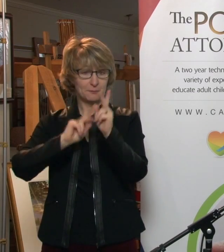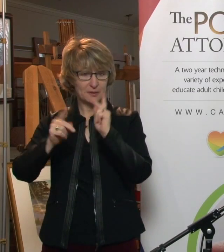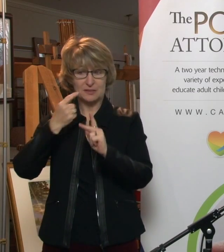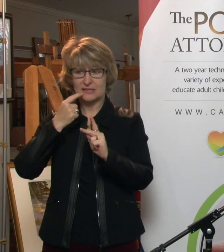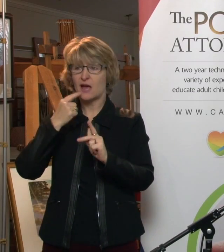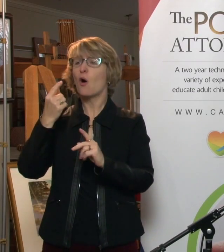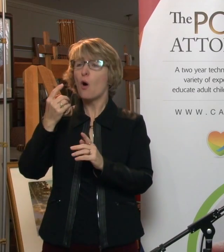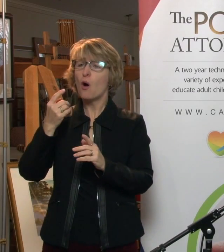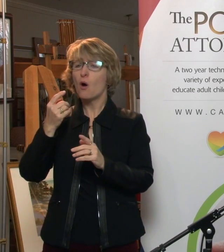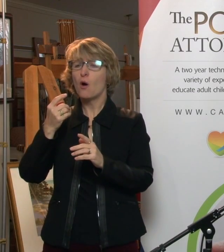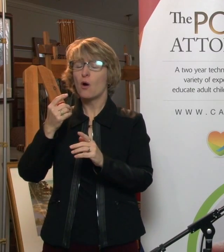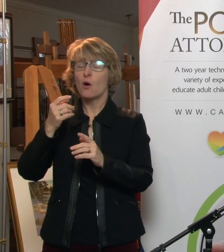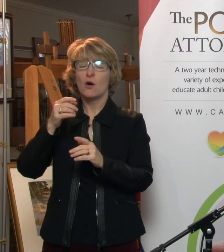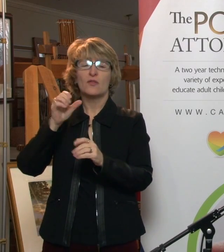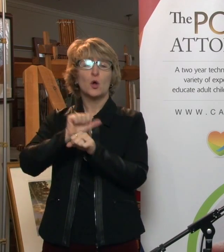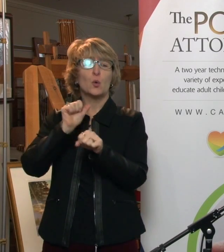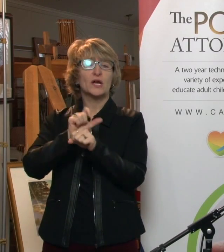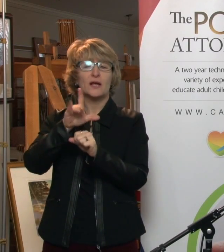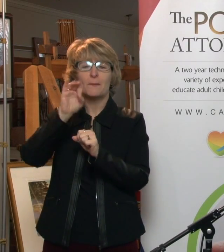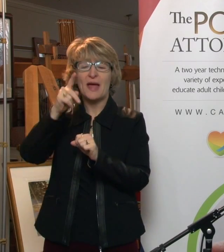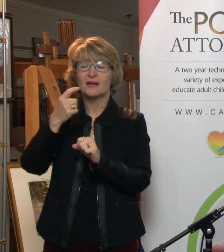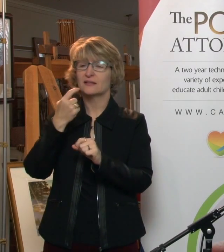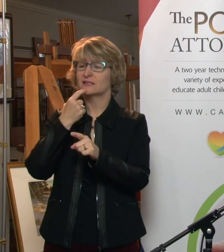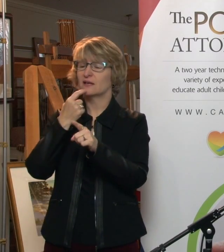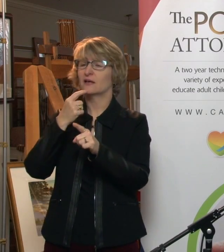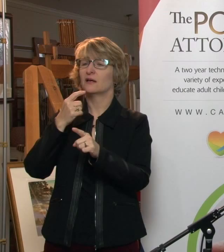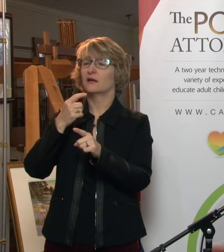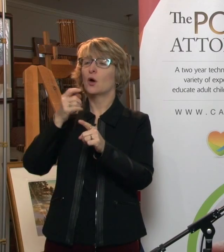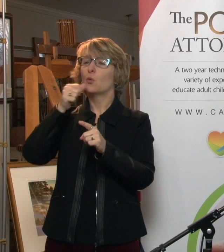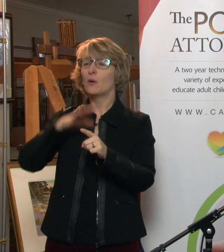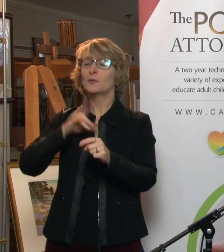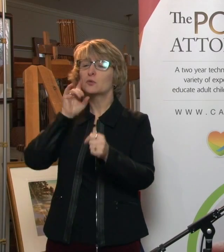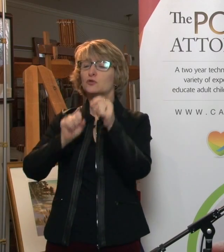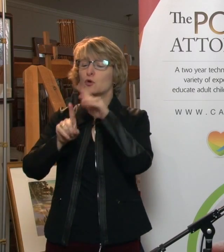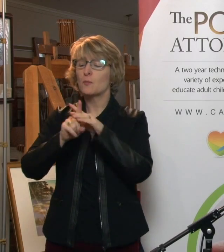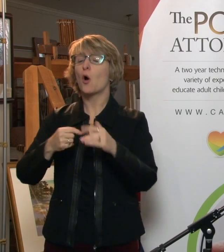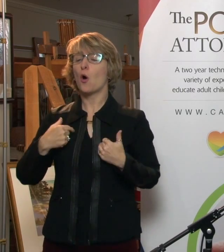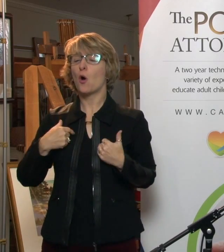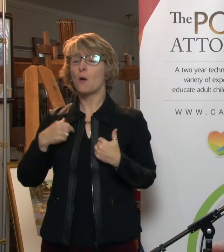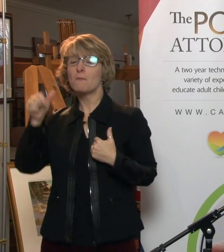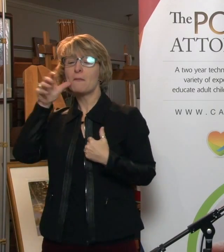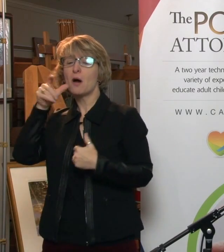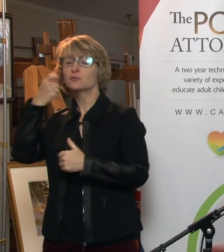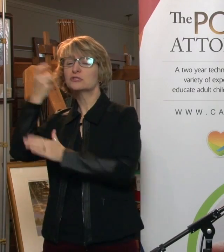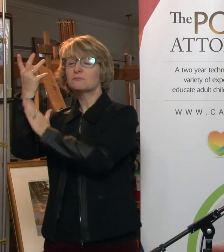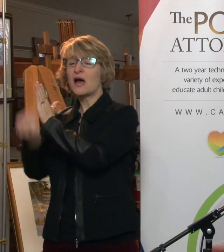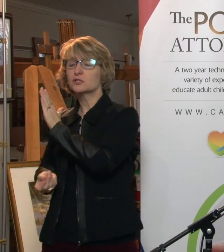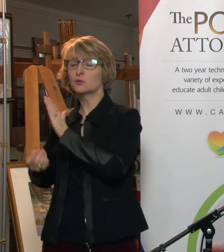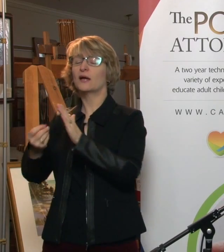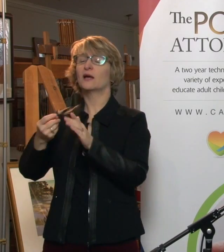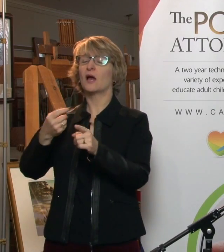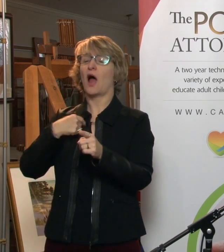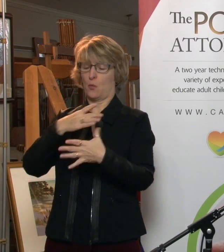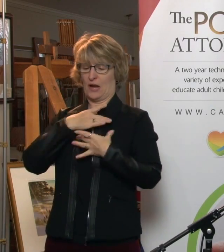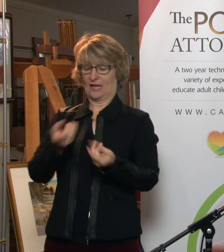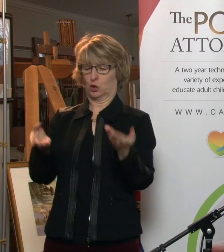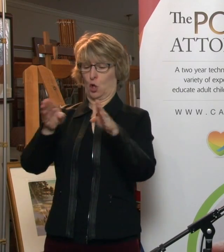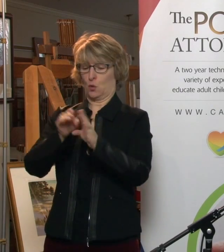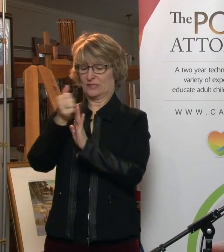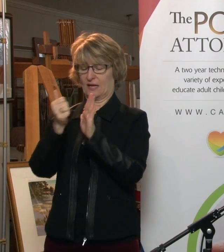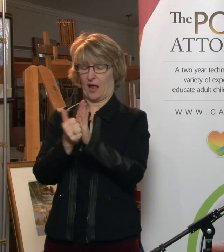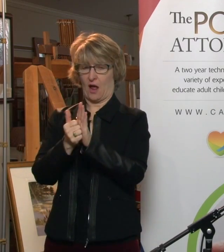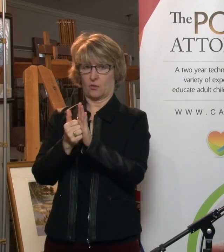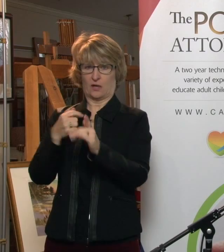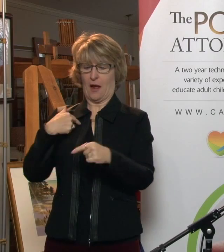someone came in, they'll say, my mom just passed away, I'm her power of attorney, I'd like to close the account. You no longer have any authority as